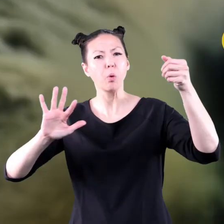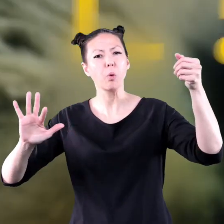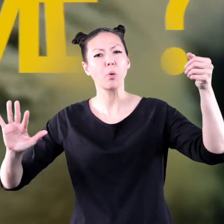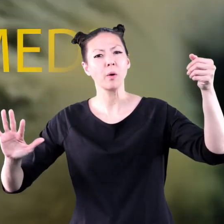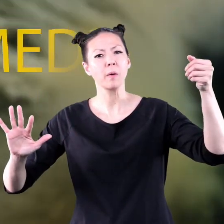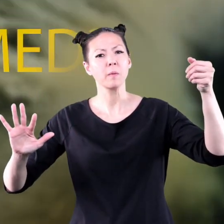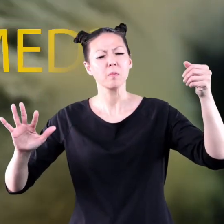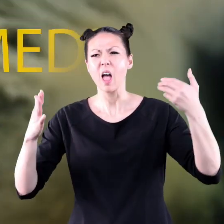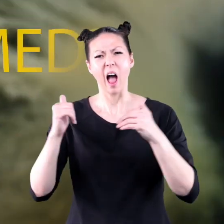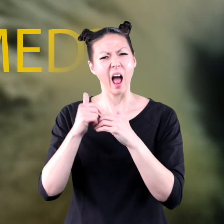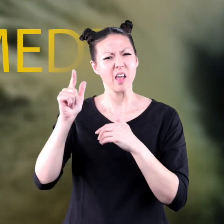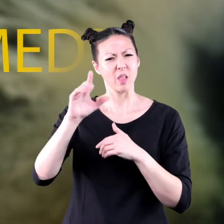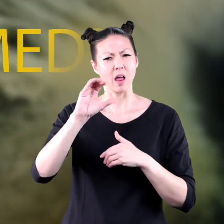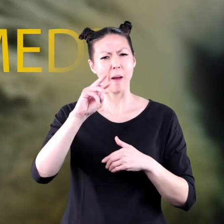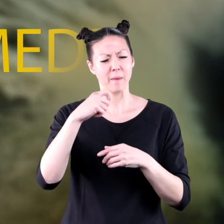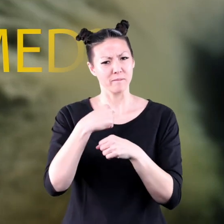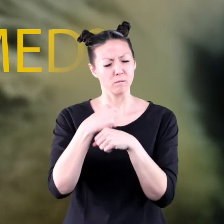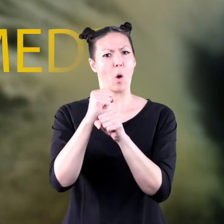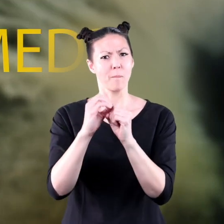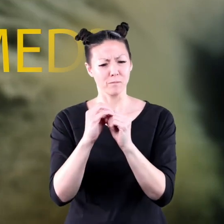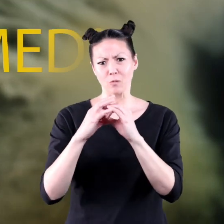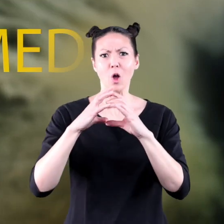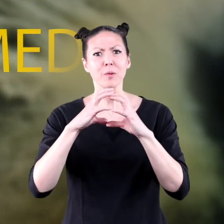How are comets formed?